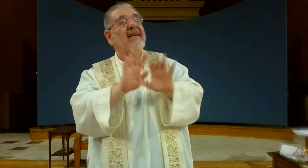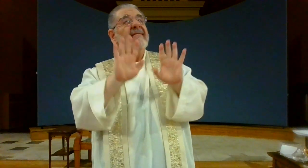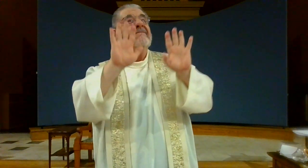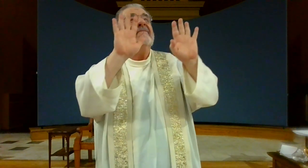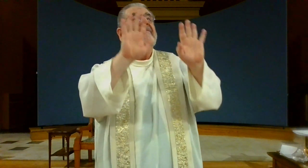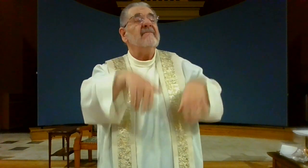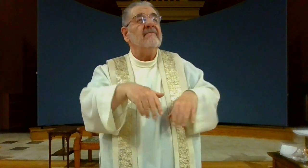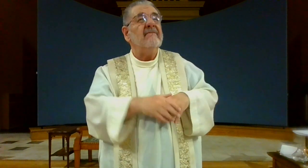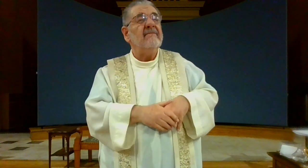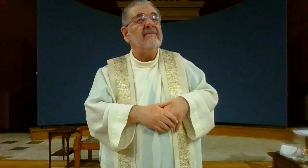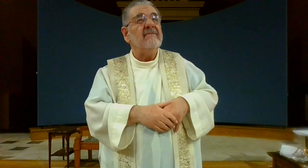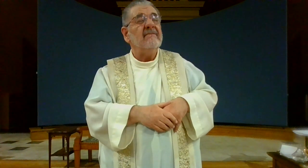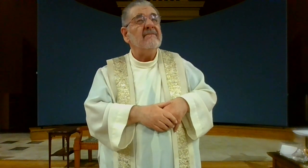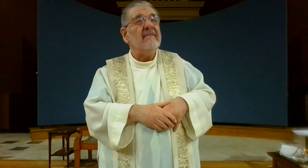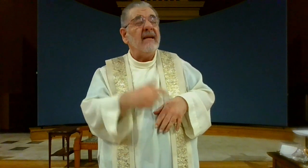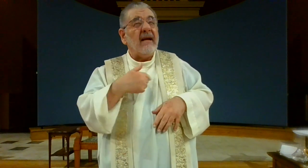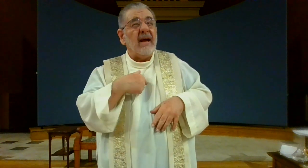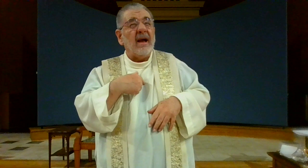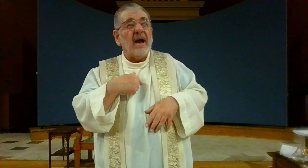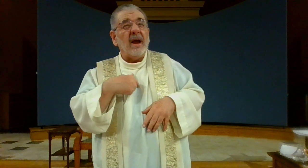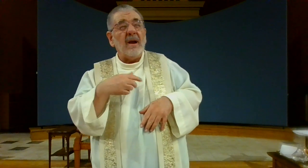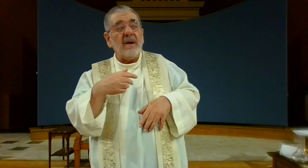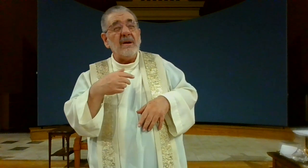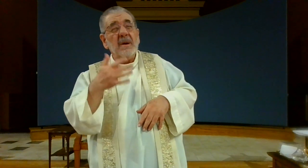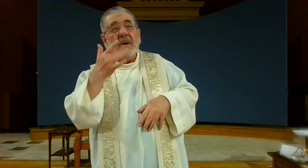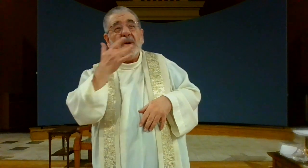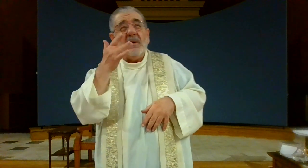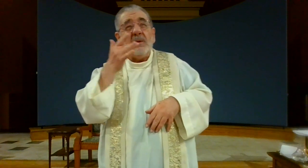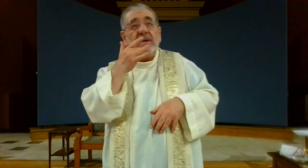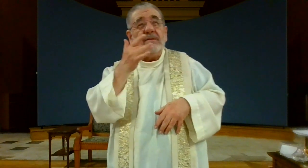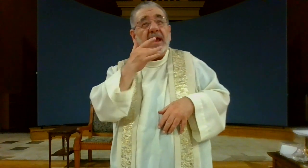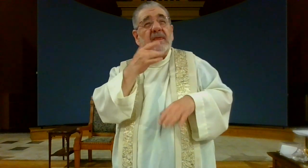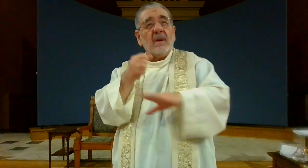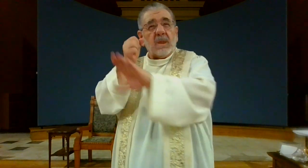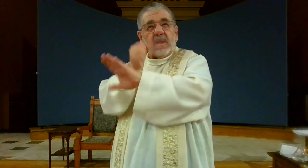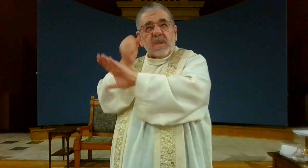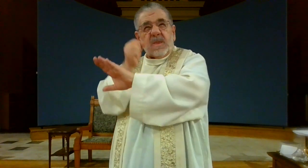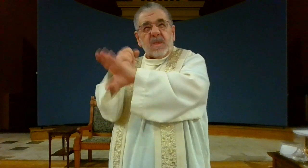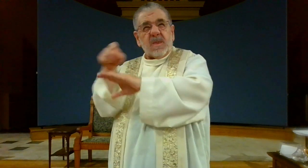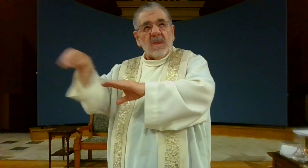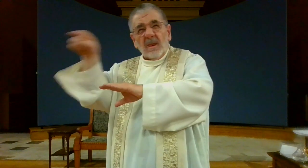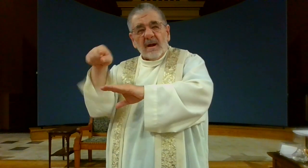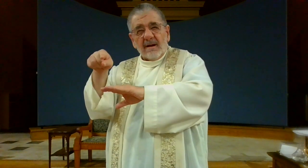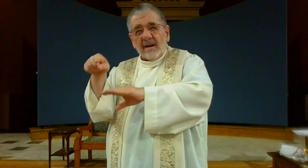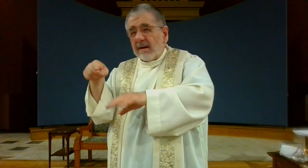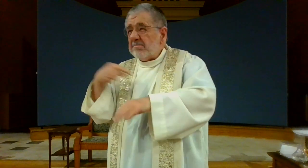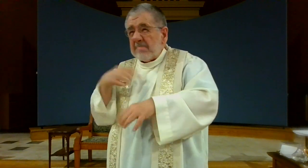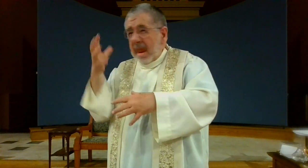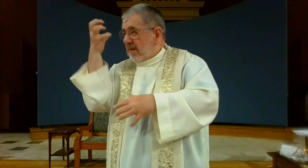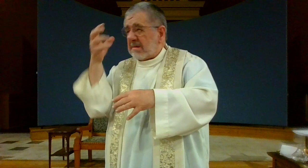Sometimes we disregard our promise and we think oh well I'd rather